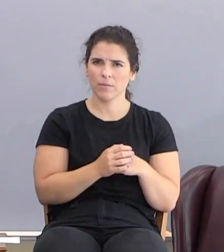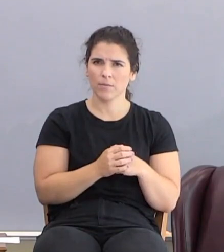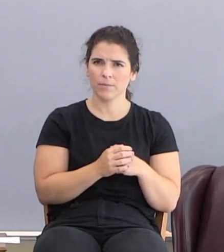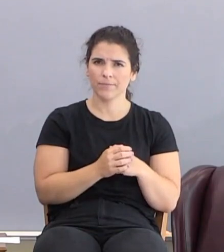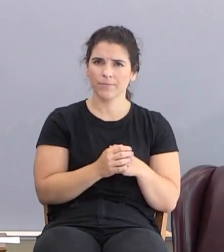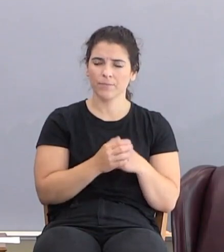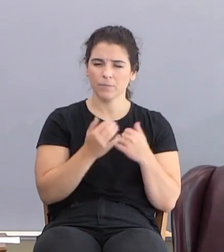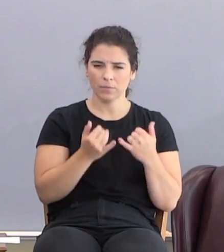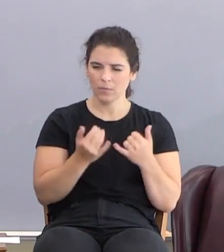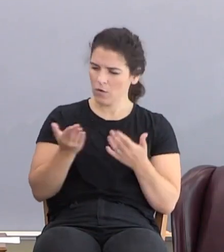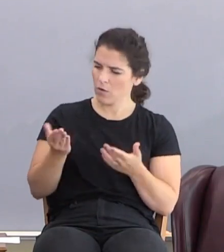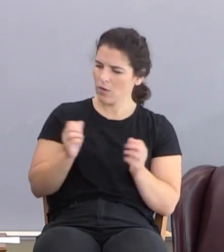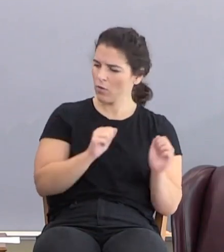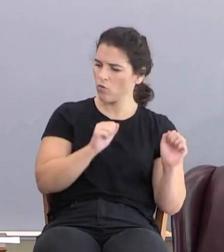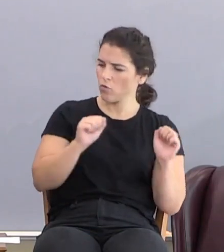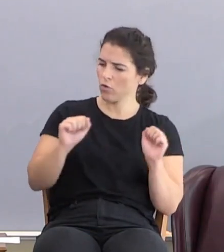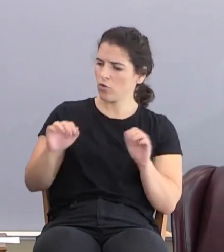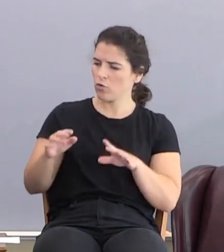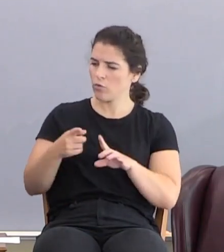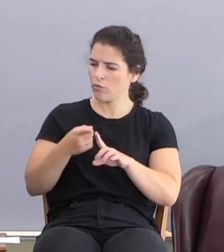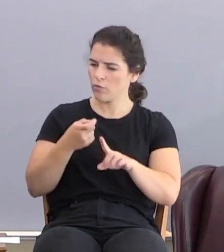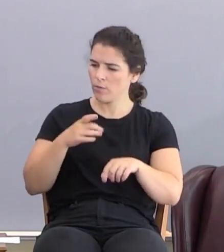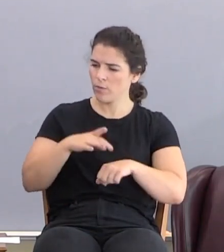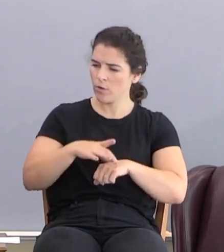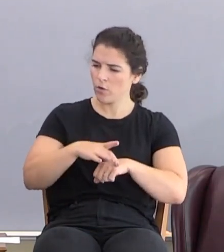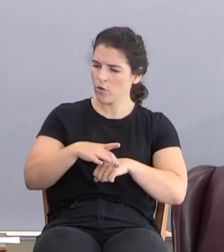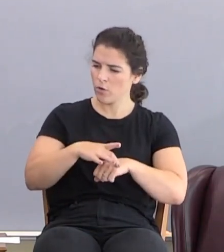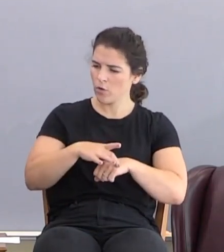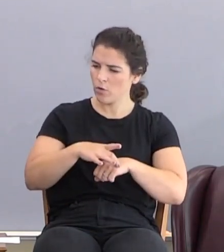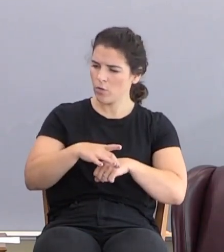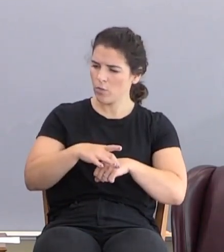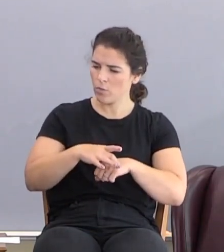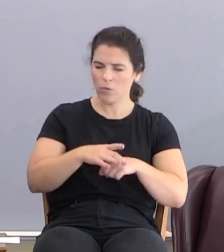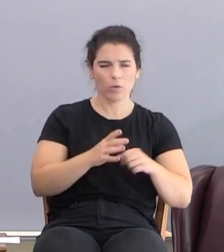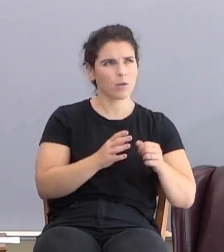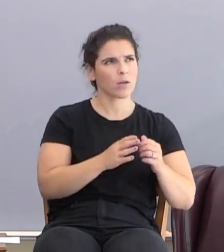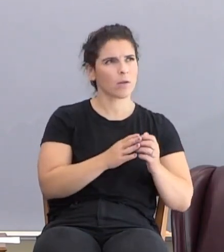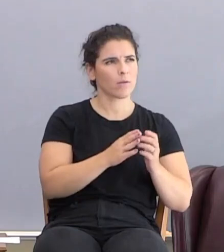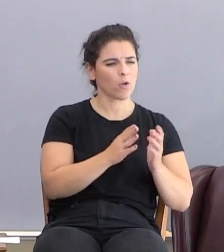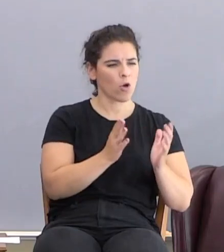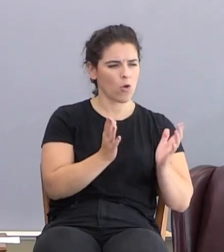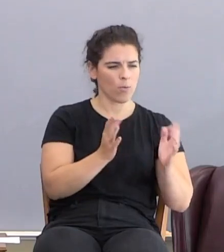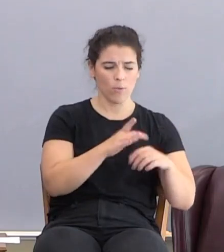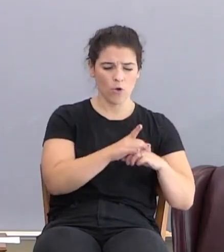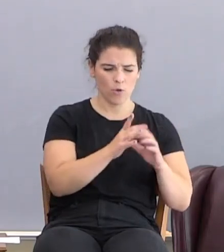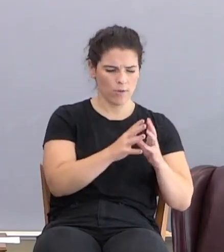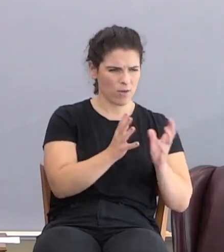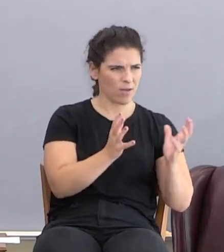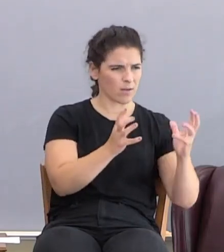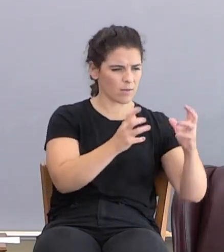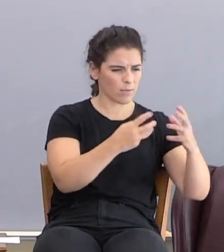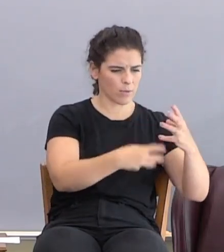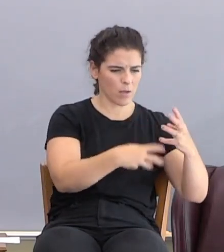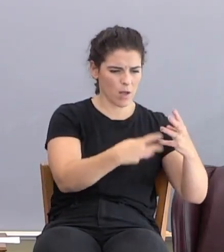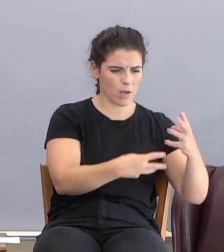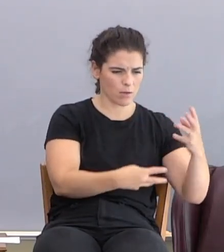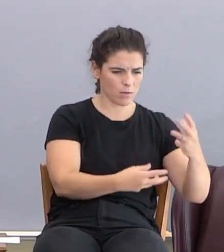Now art thou cursed from the earth, which hath opened her mouth to receive thy brother's blood at thy hand.